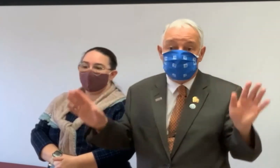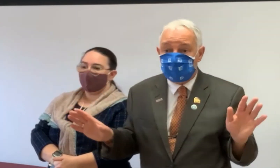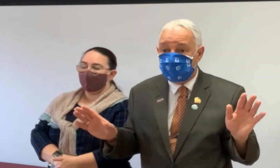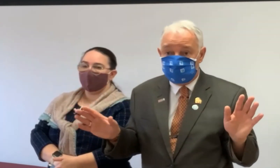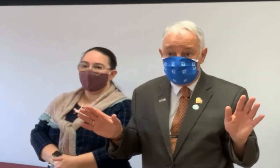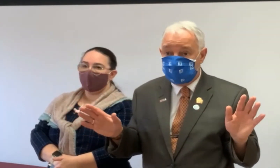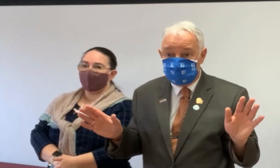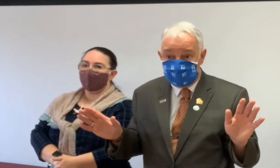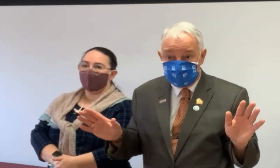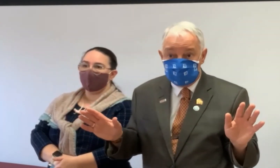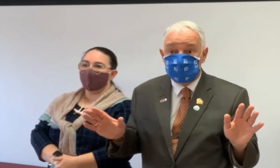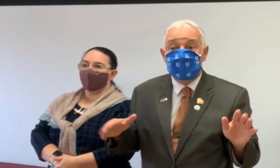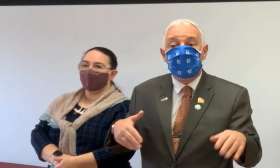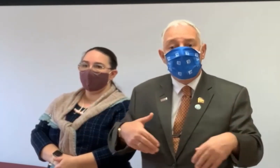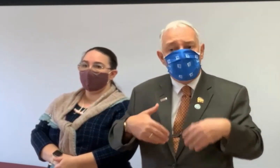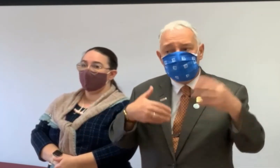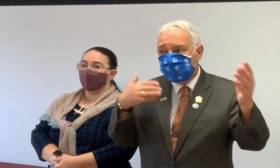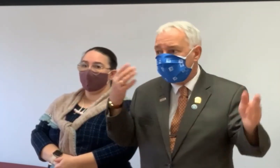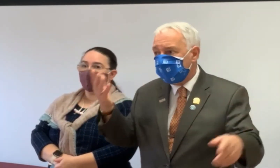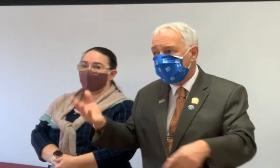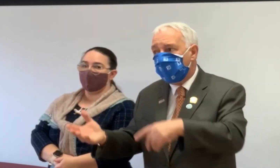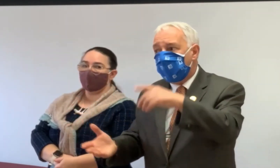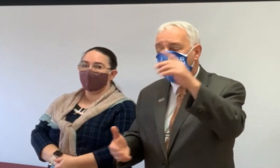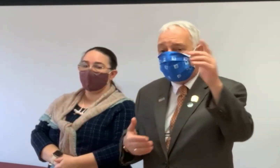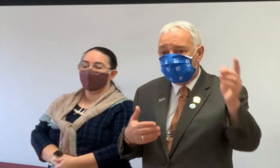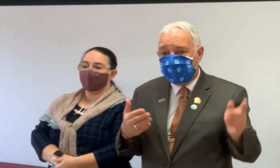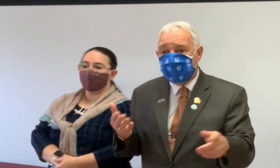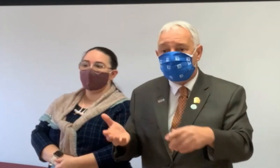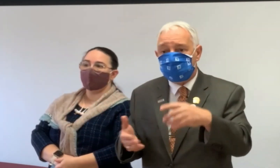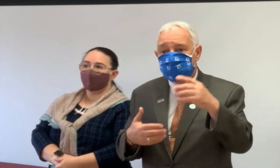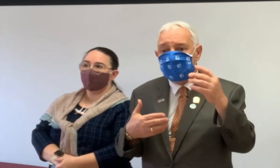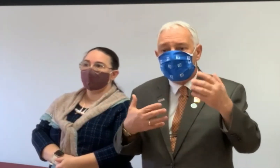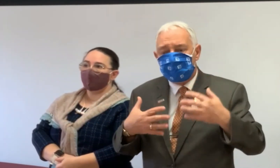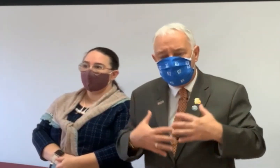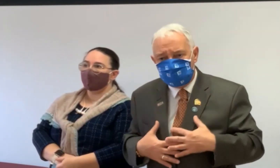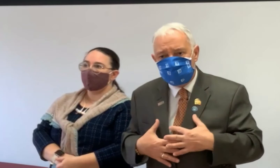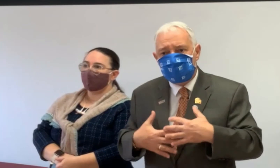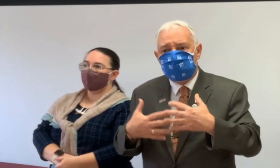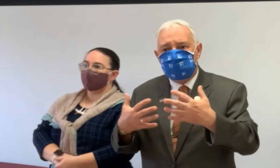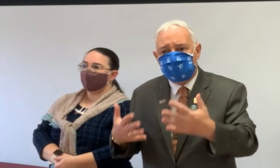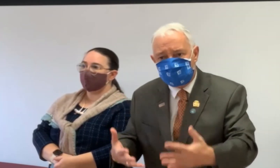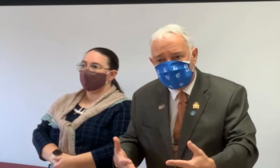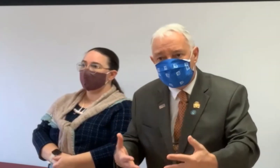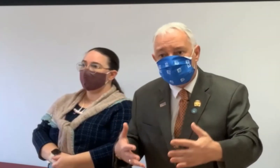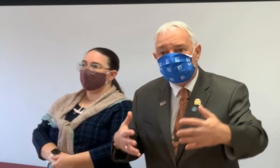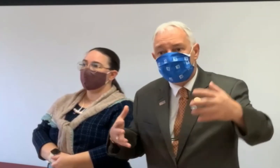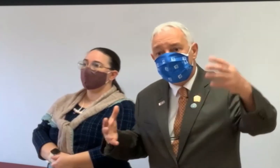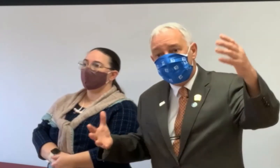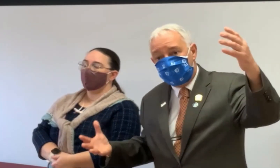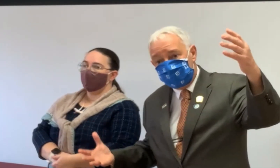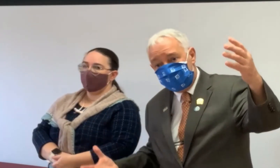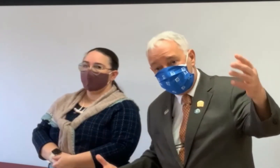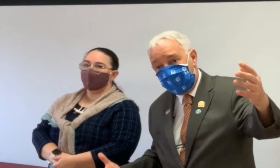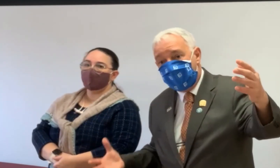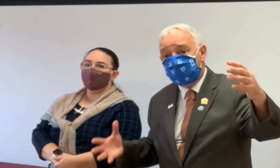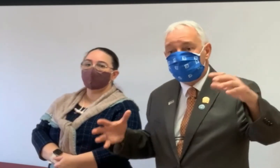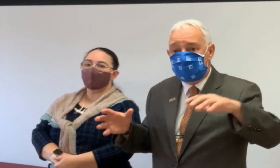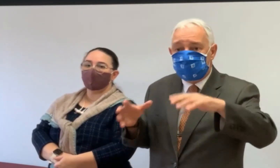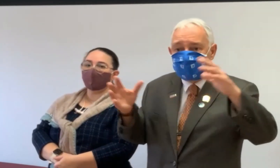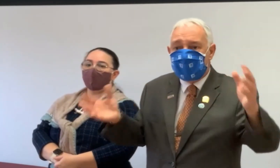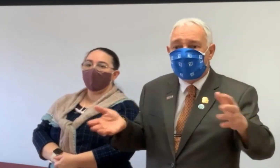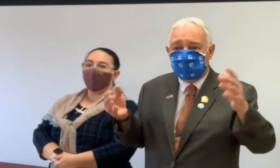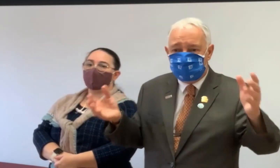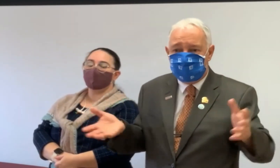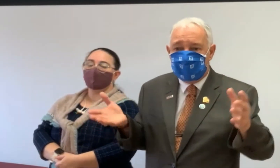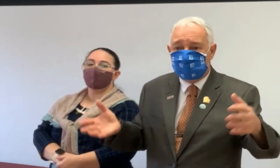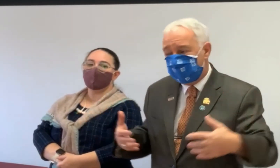is not something you should consider. Right. You have to look at your whole financial, personal, physical, you have to look at the house.